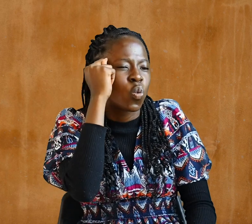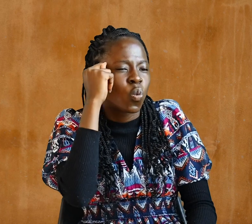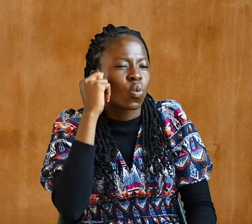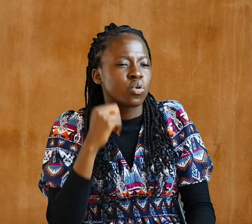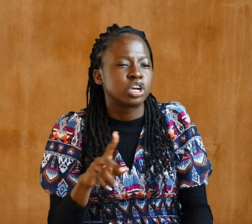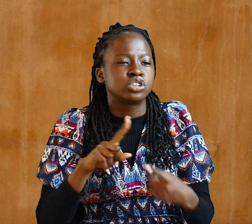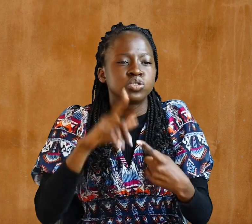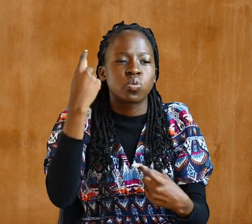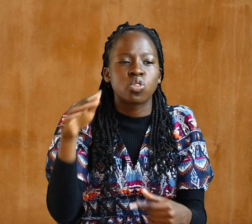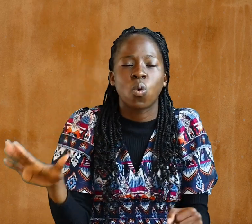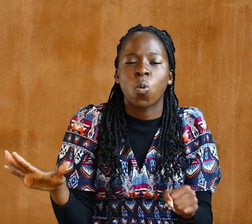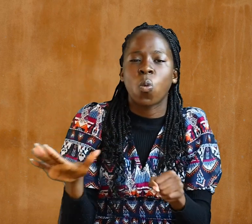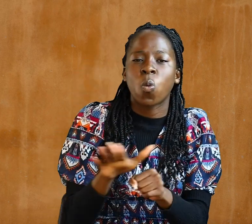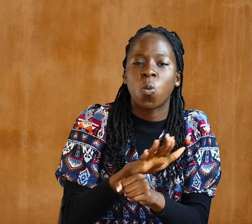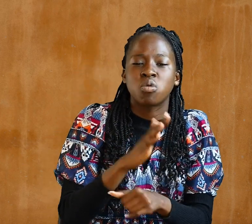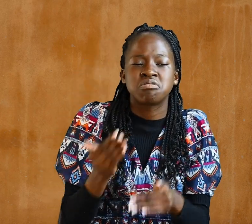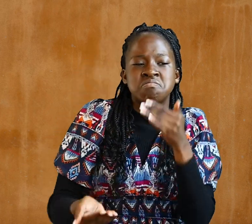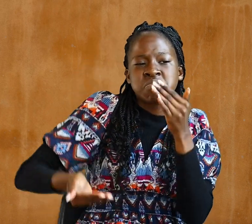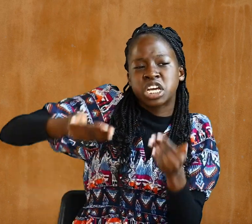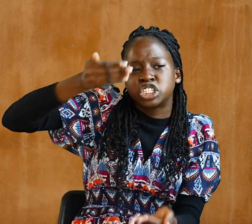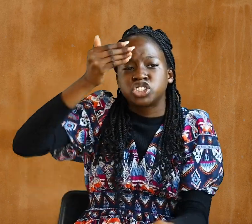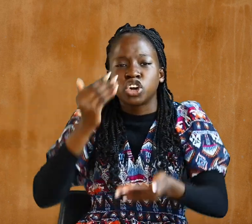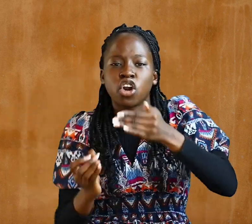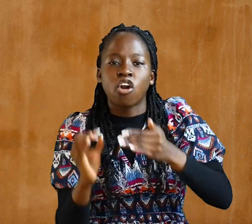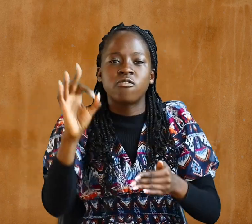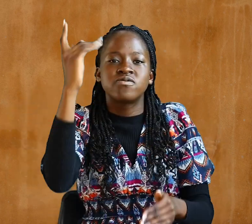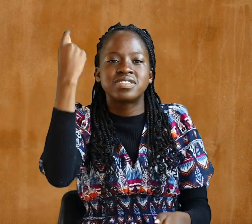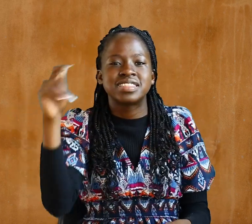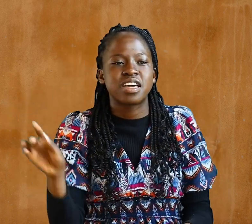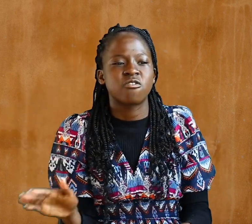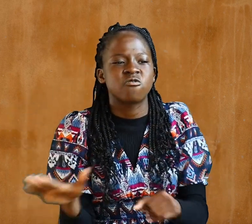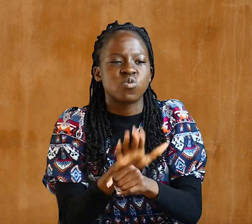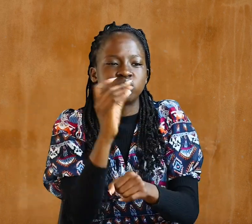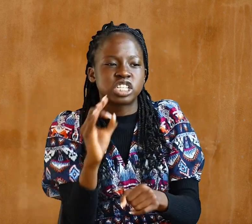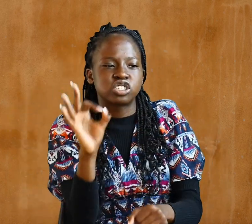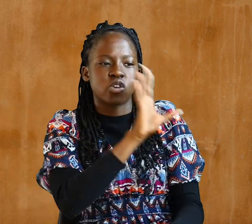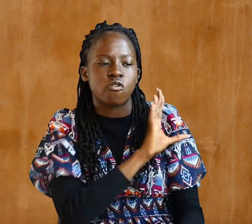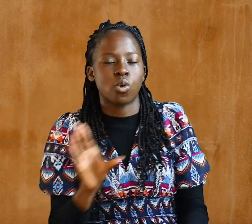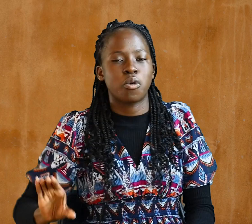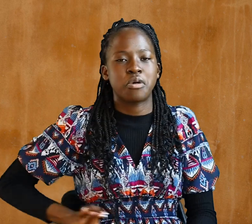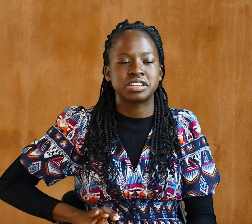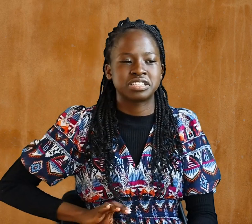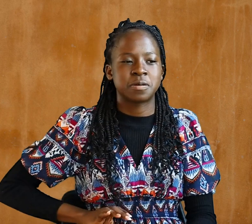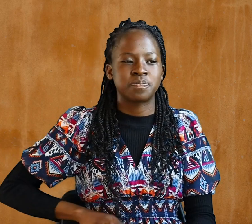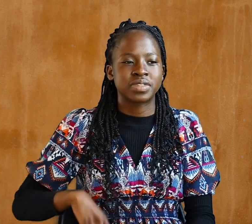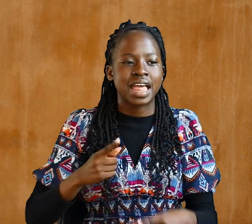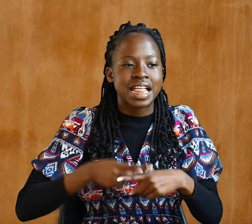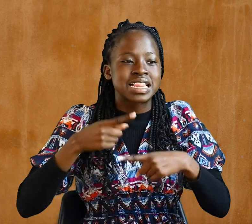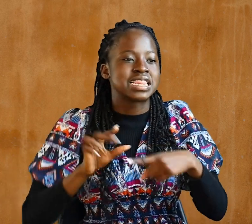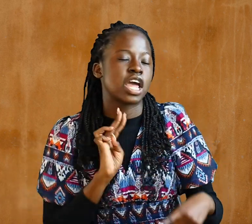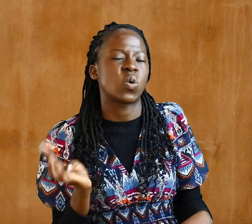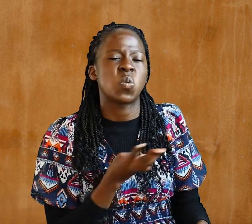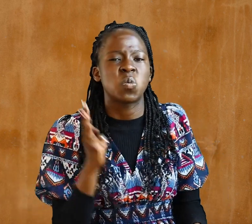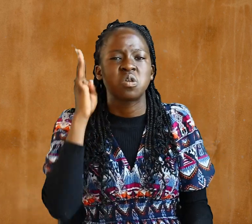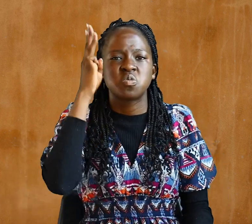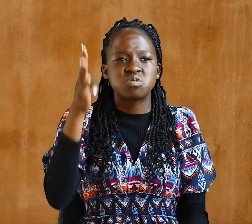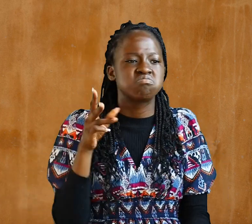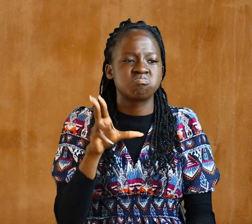whole measure of the fullness of Christ Then we will no longer